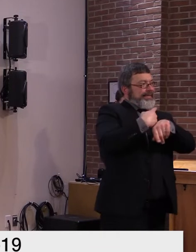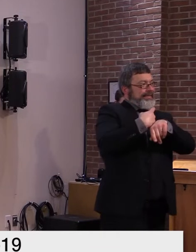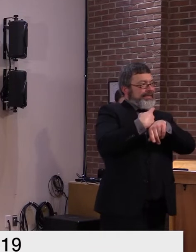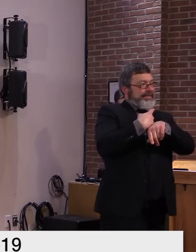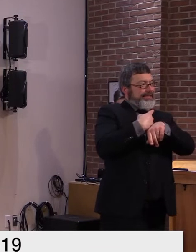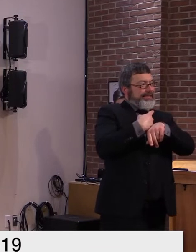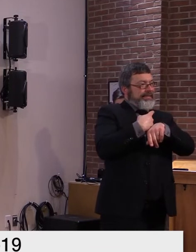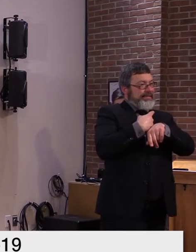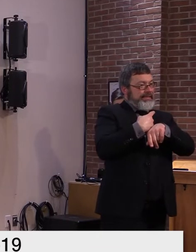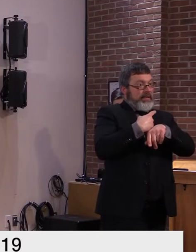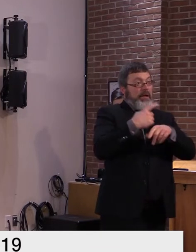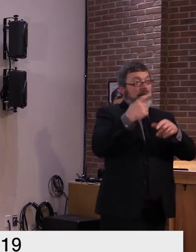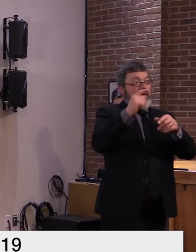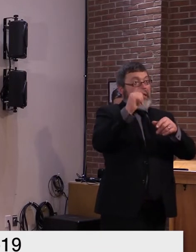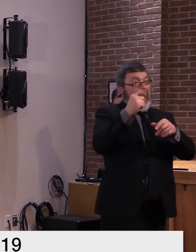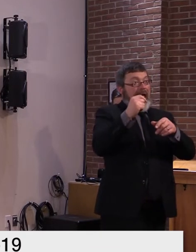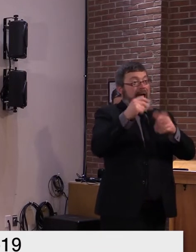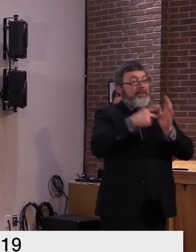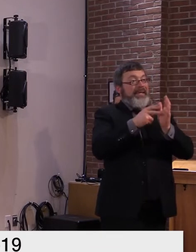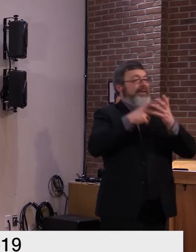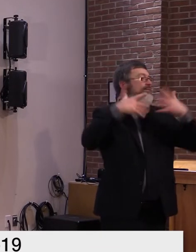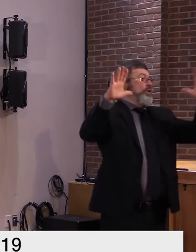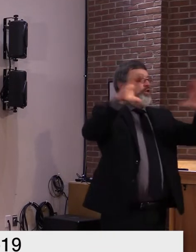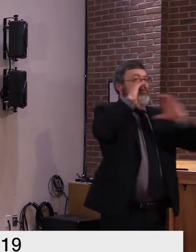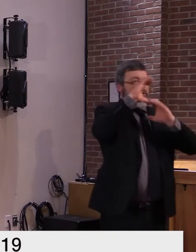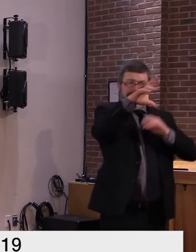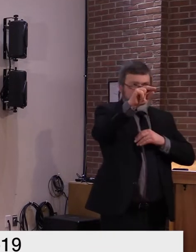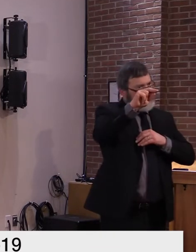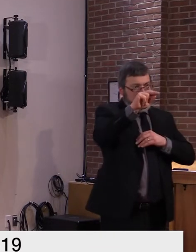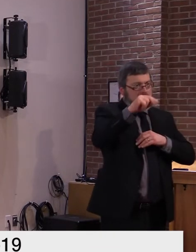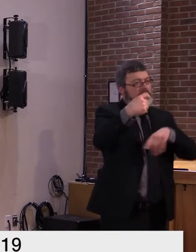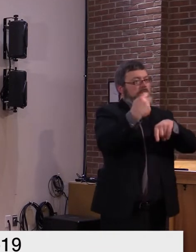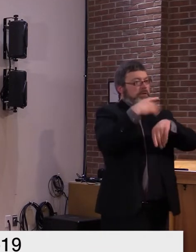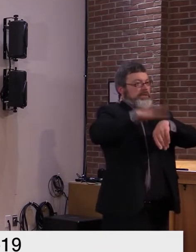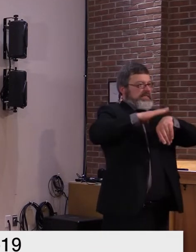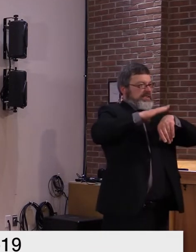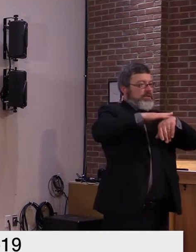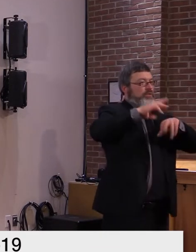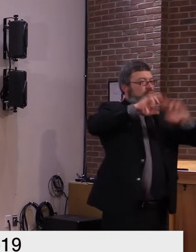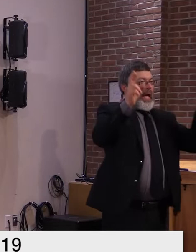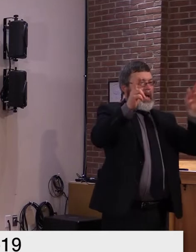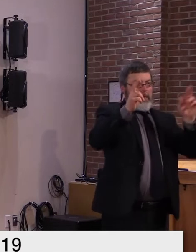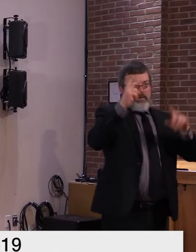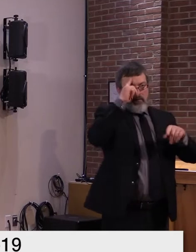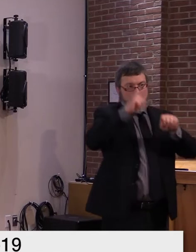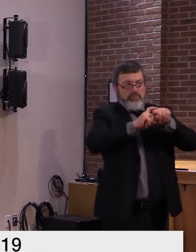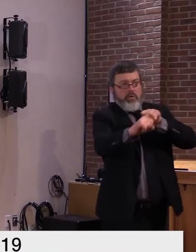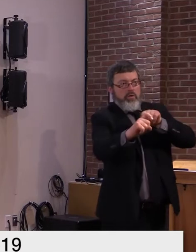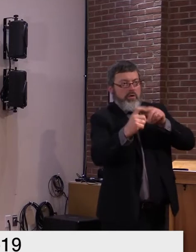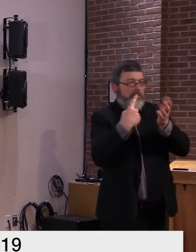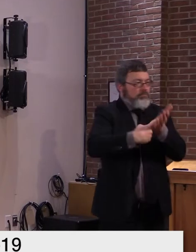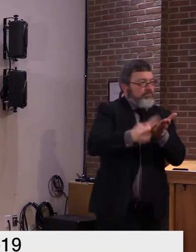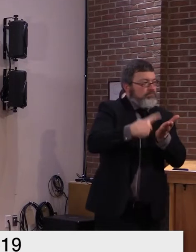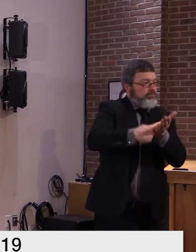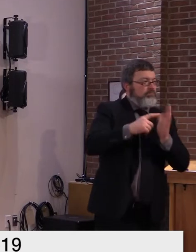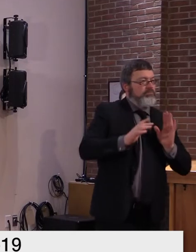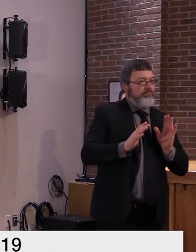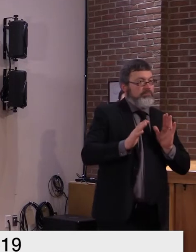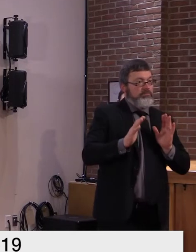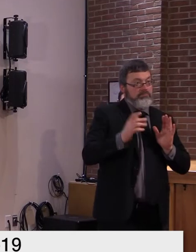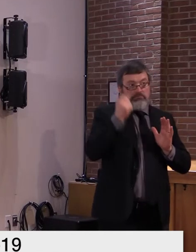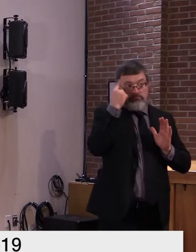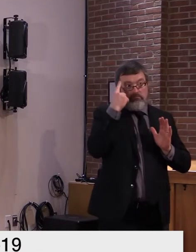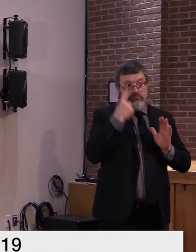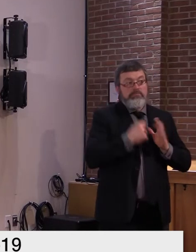occur everyone identified as a close contact still gets a phone call from a contact tracer and i must note that